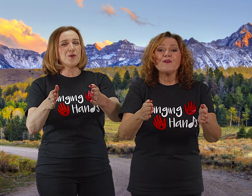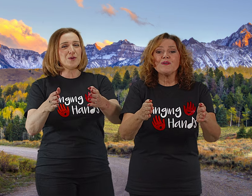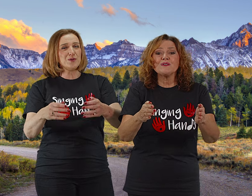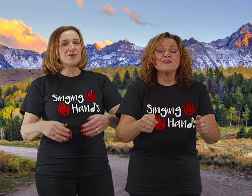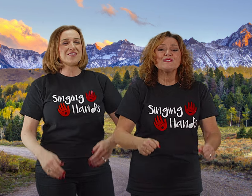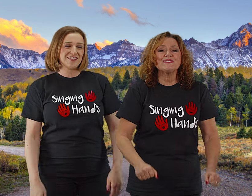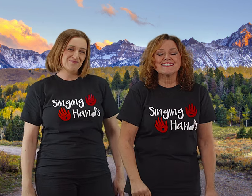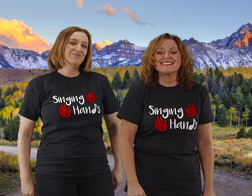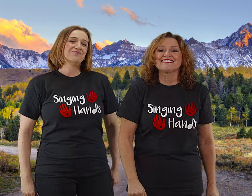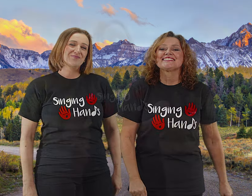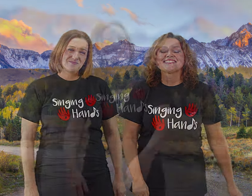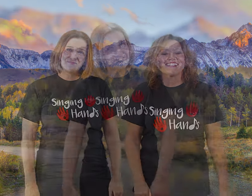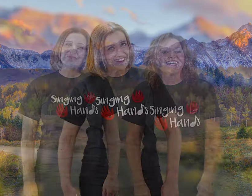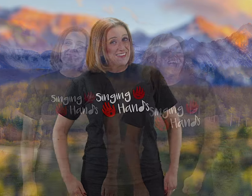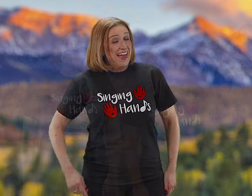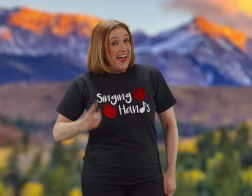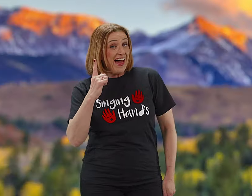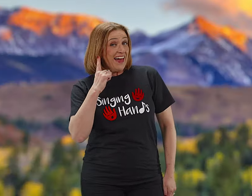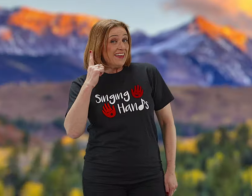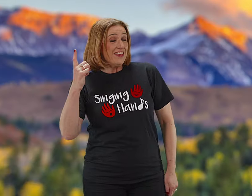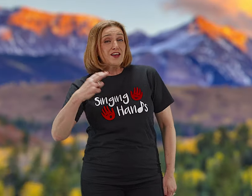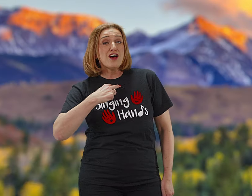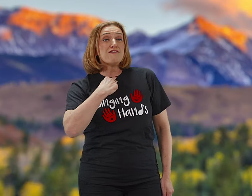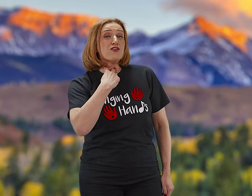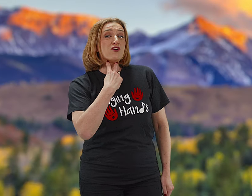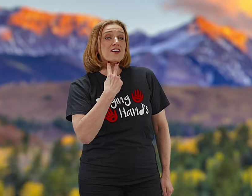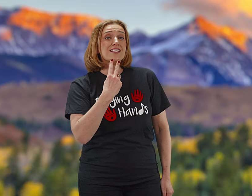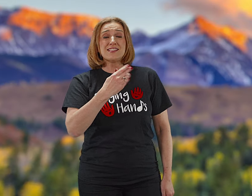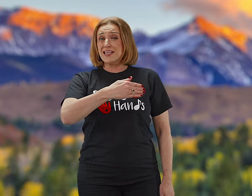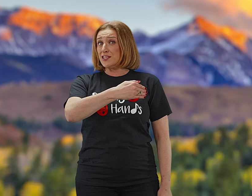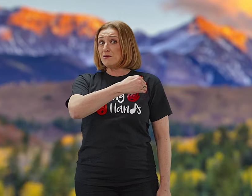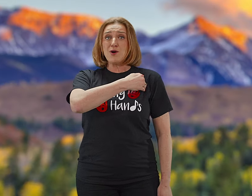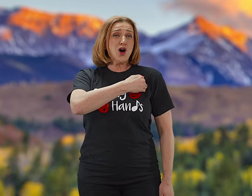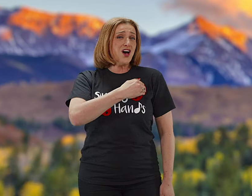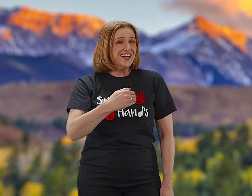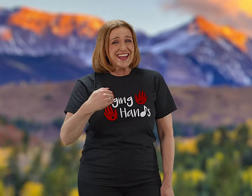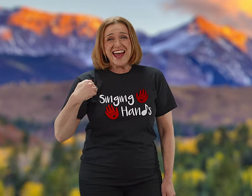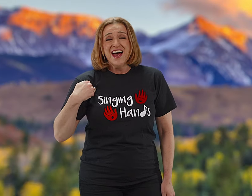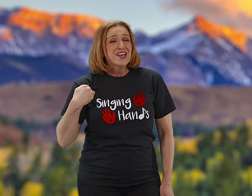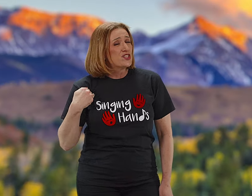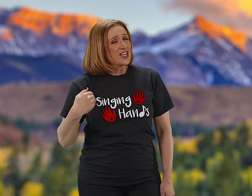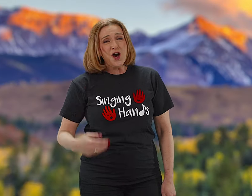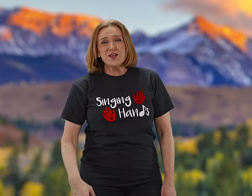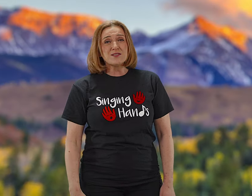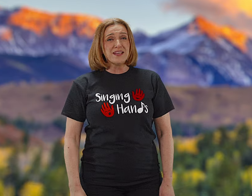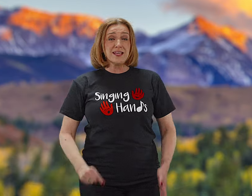I hear her voice in the morning as she calls me.